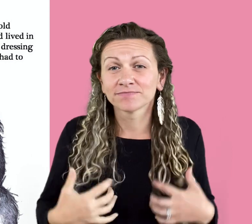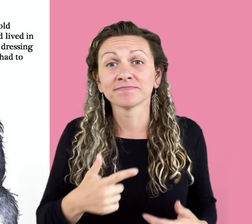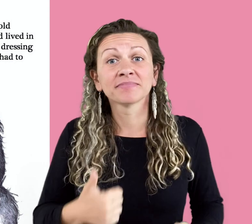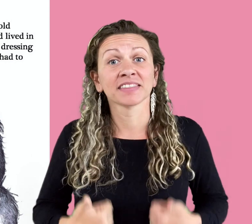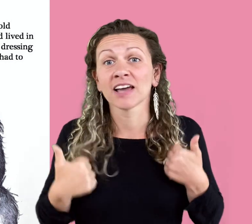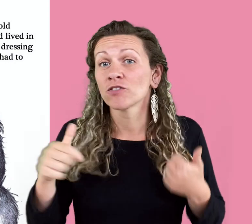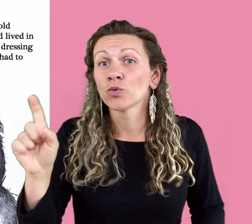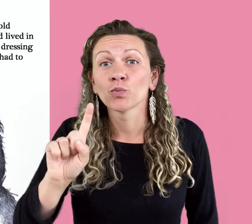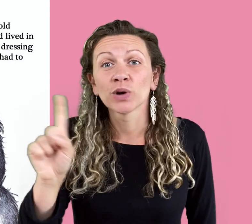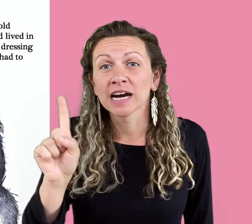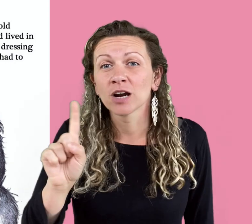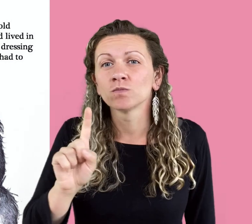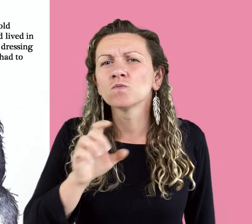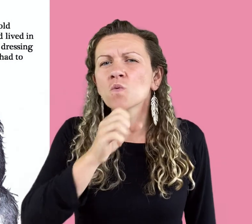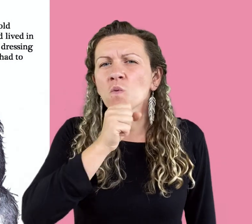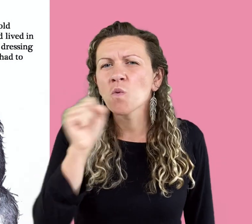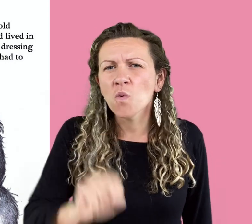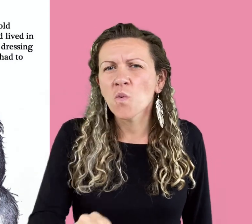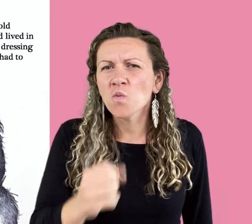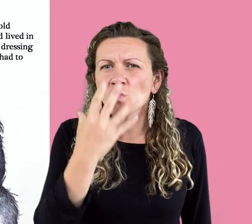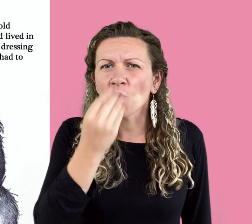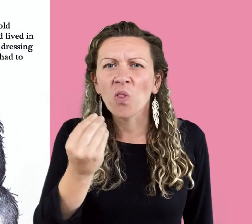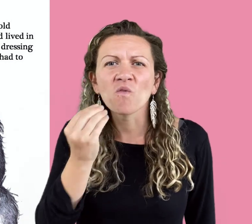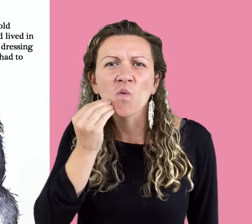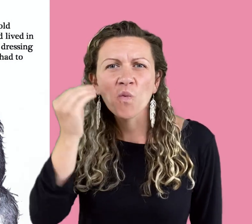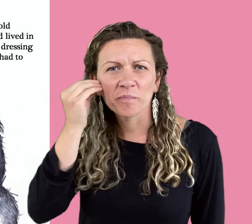and lived in an old wolf's home.